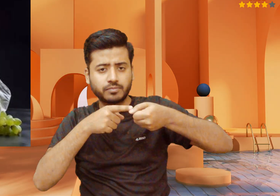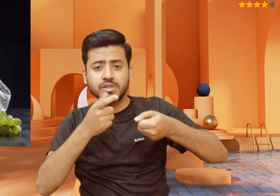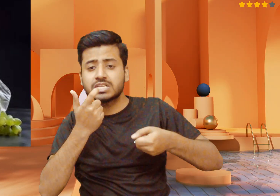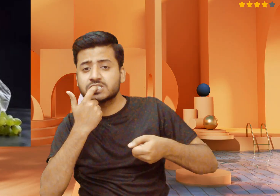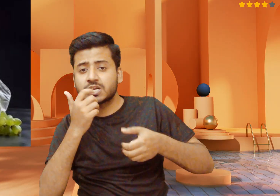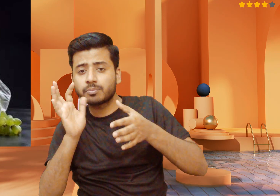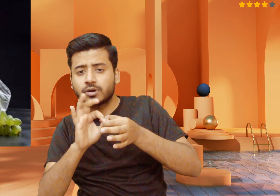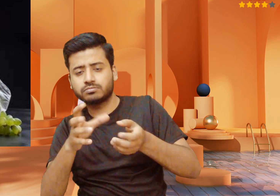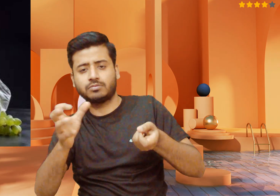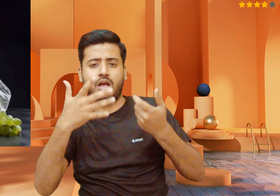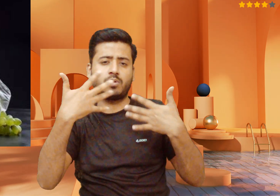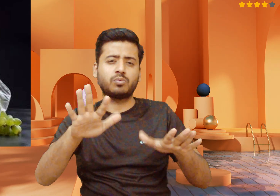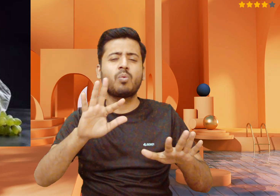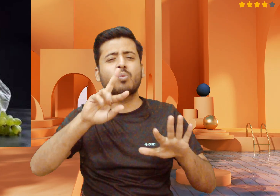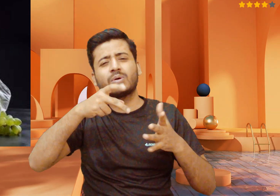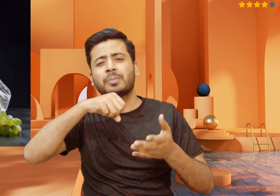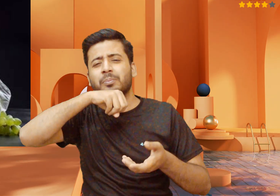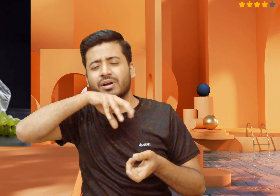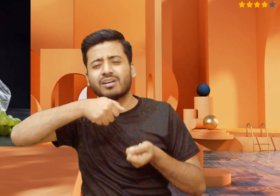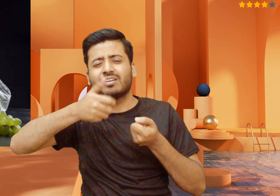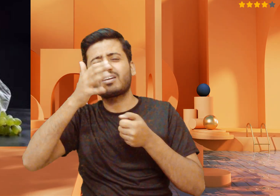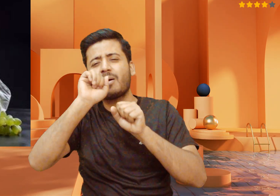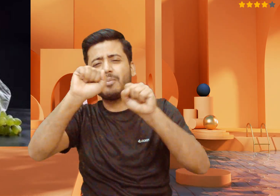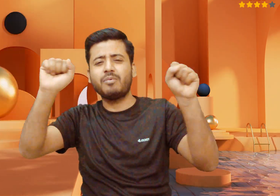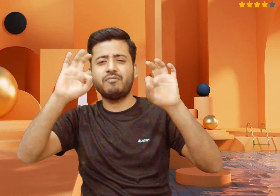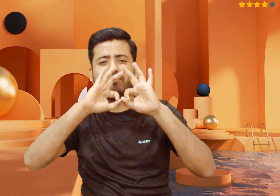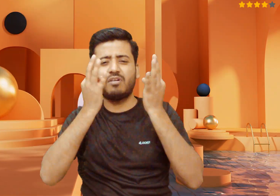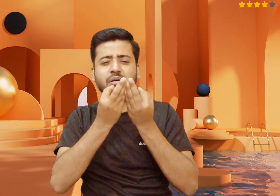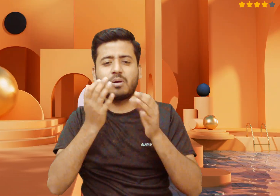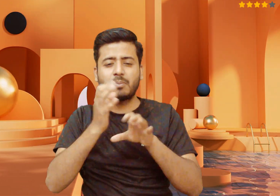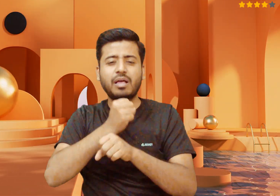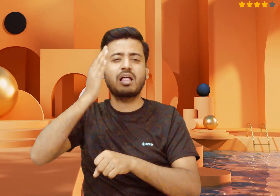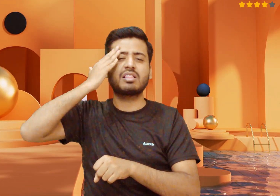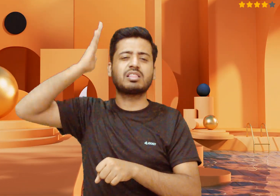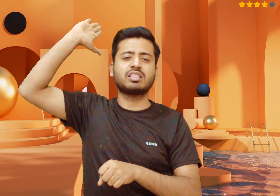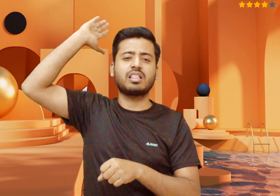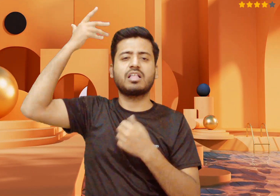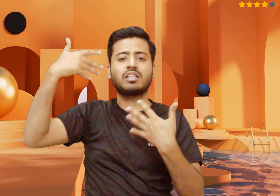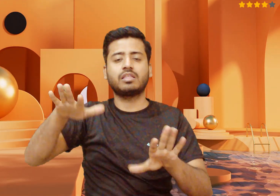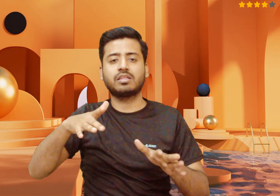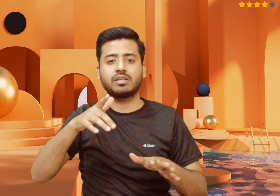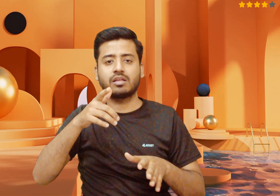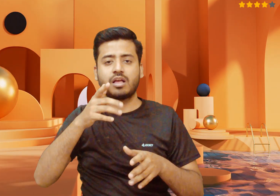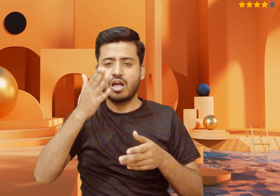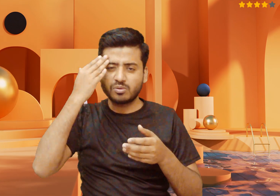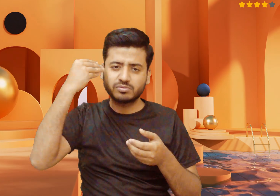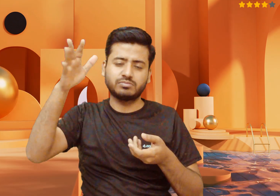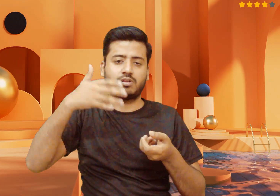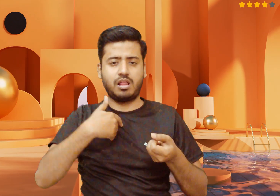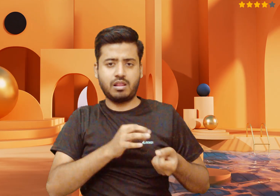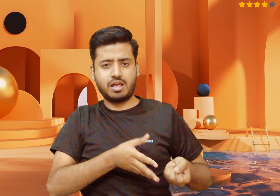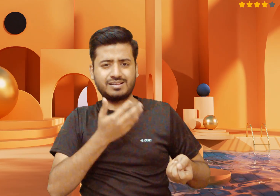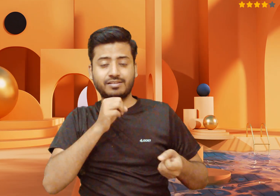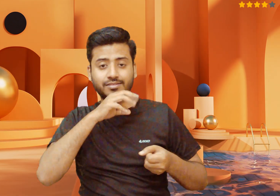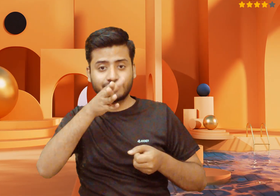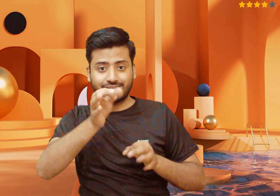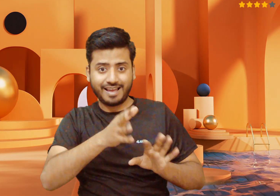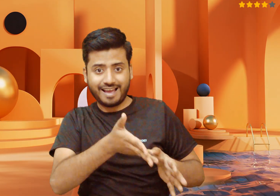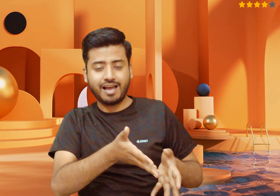harming human health through the food chain. Air pollution. Burning plastic bags releases toxic fumes into the air, contributing to